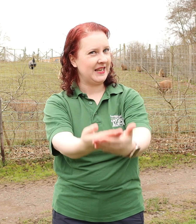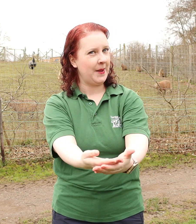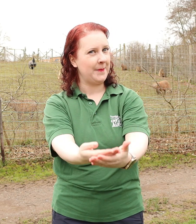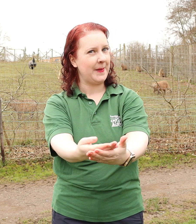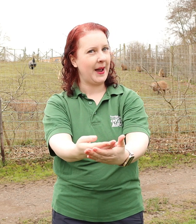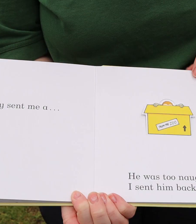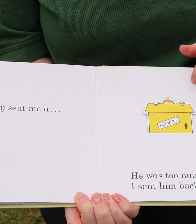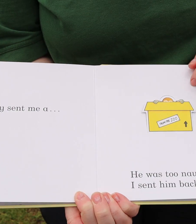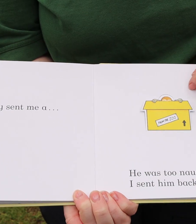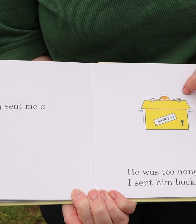him back.